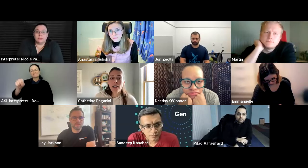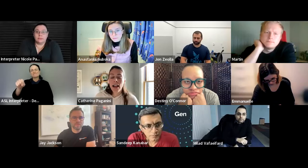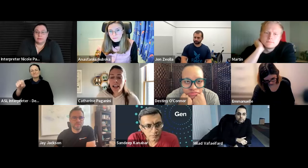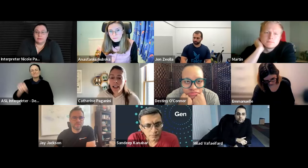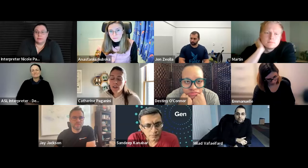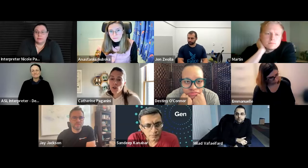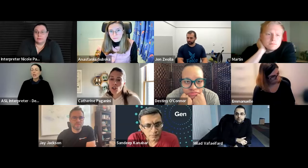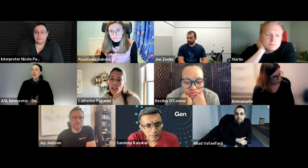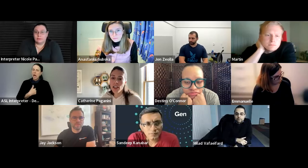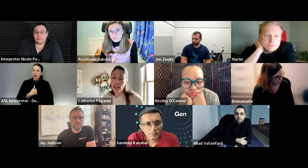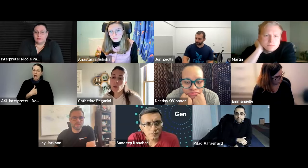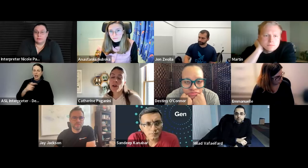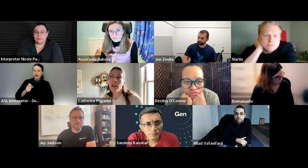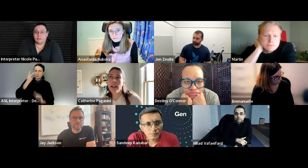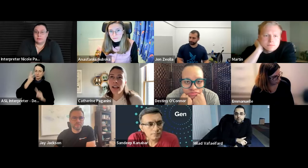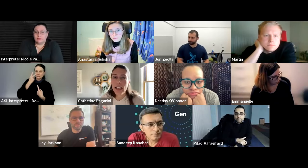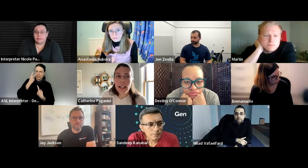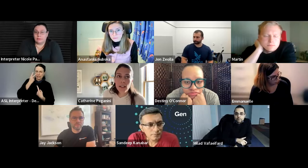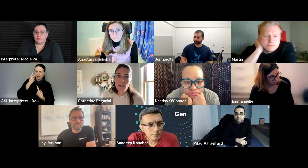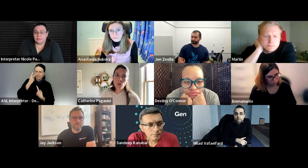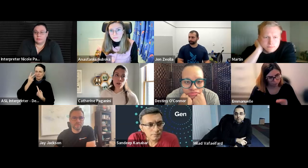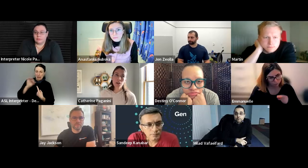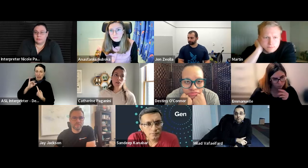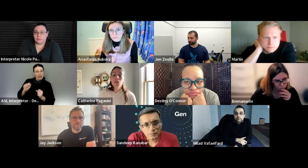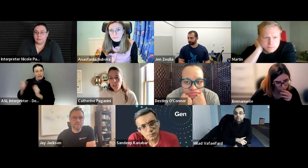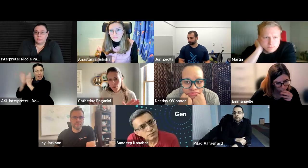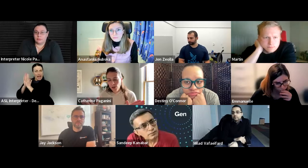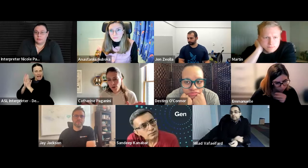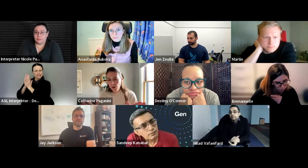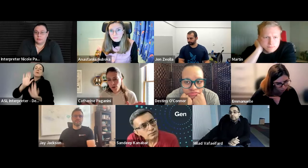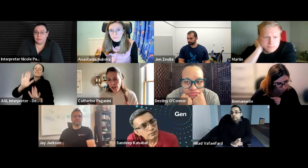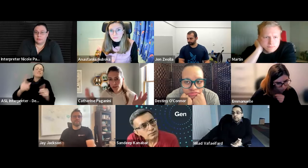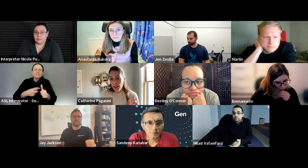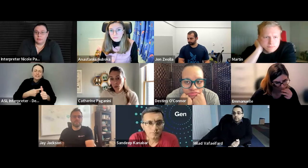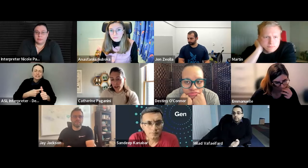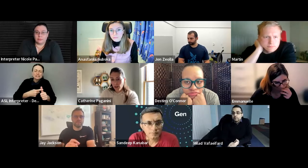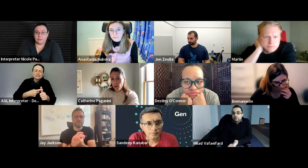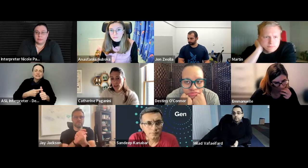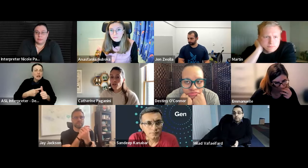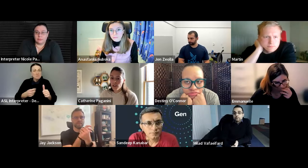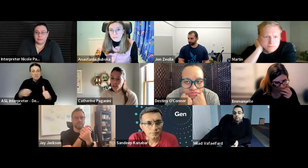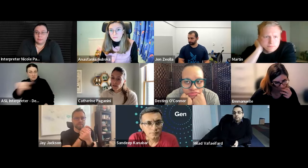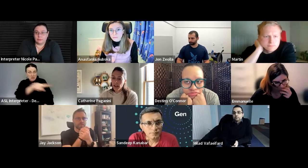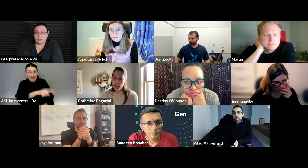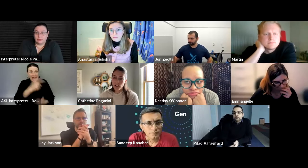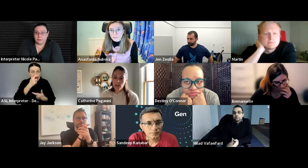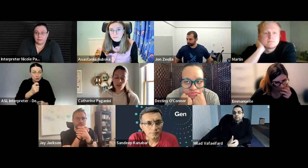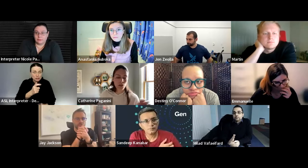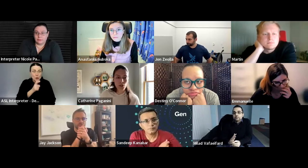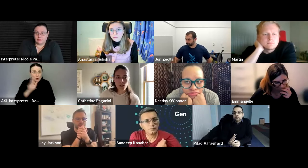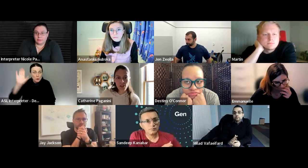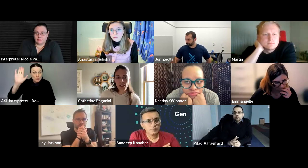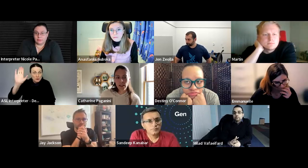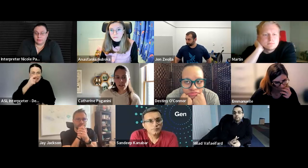yeah i have to see like what i i can ask for first i wanted to ask like if there's anyone who's interested right and